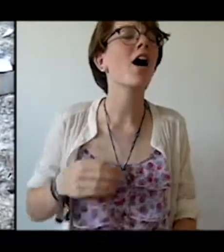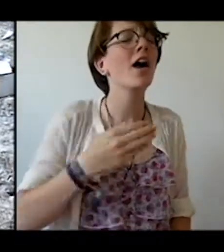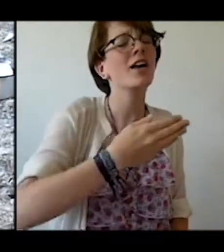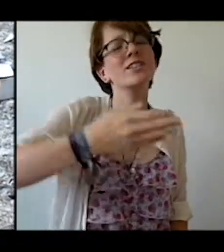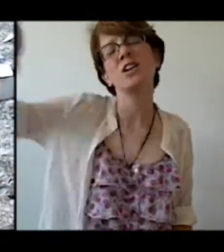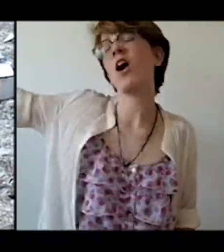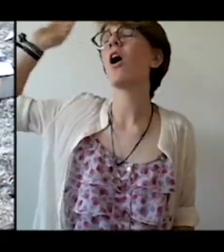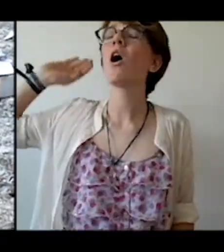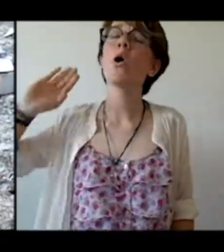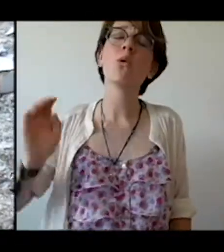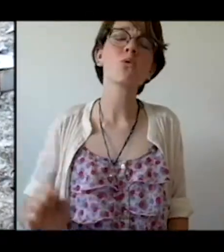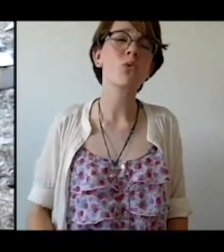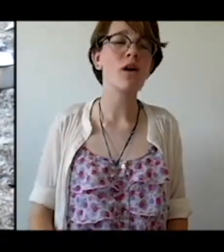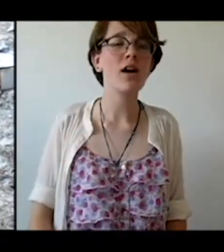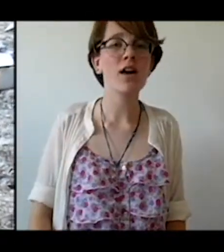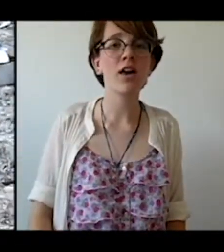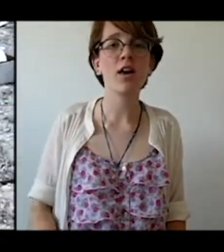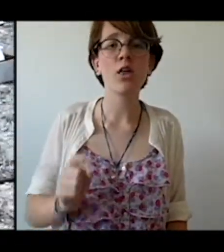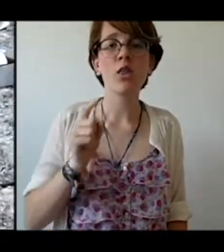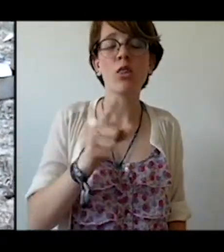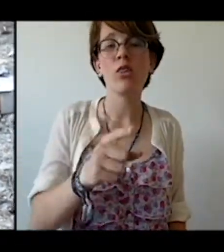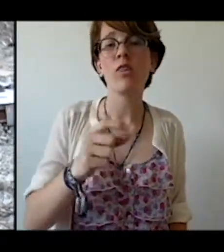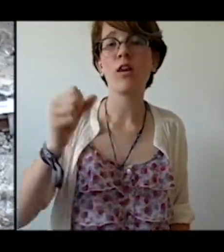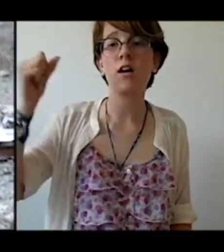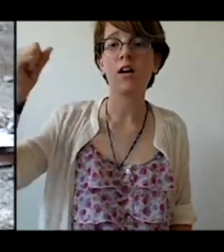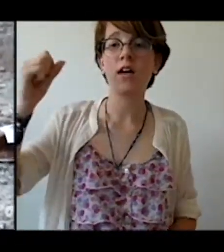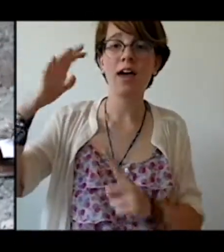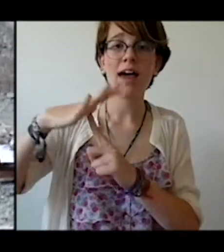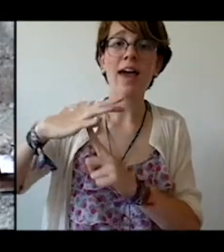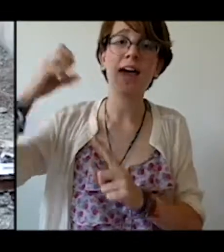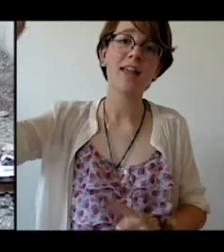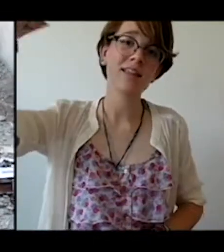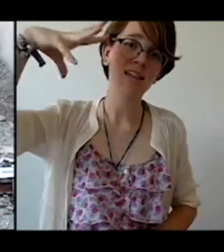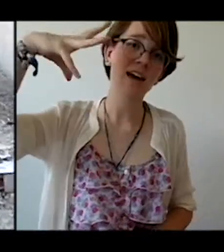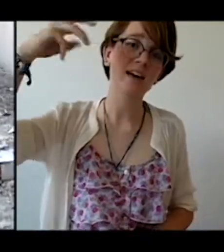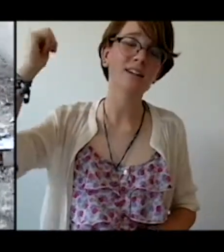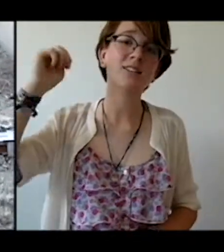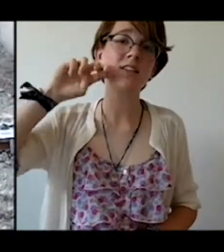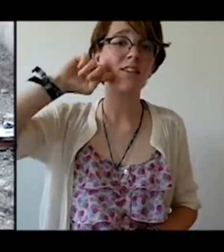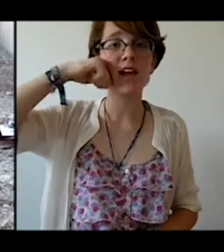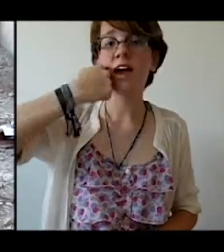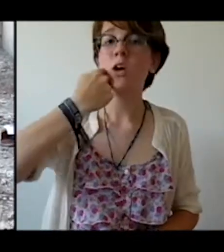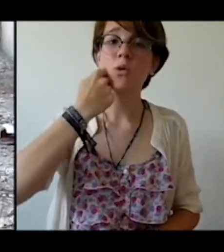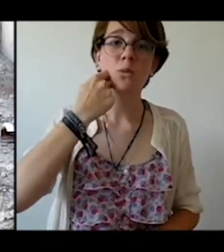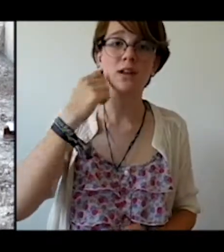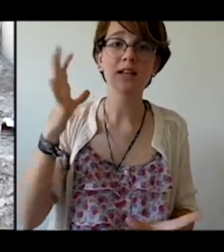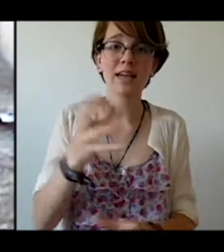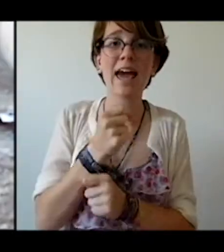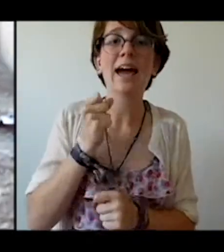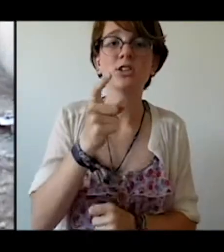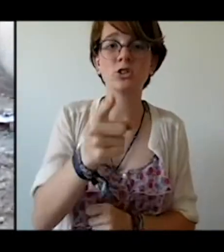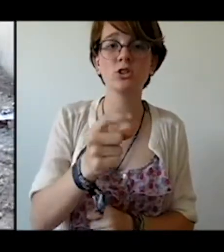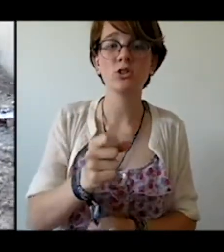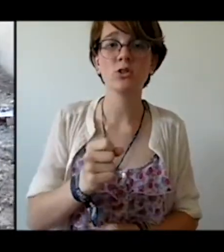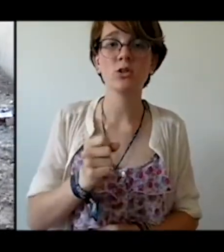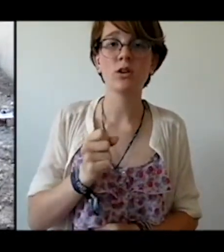away The headlights, they will catch you